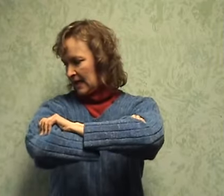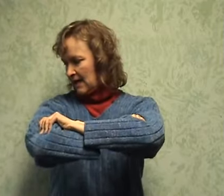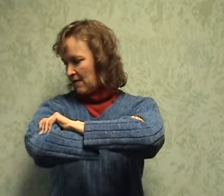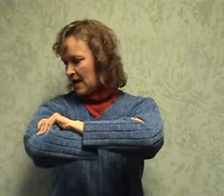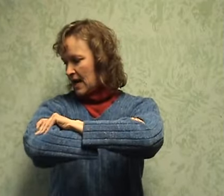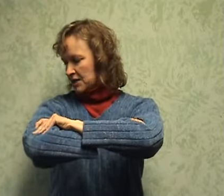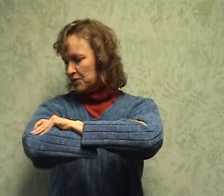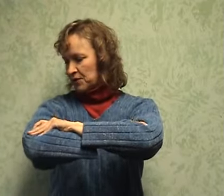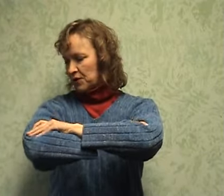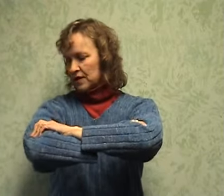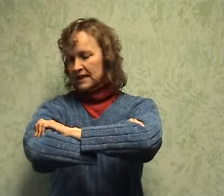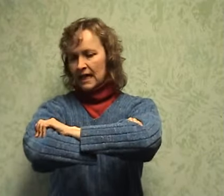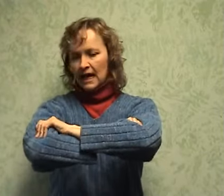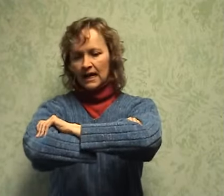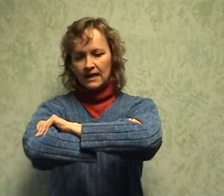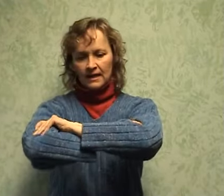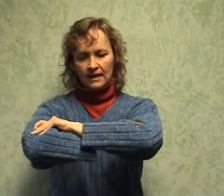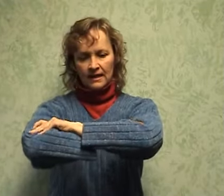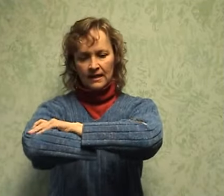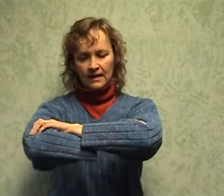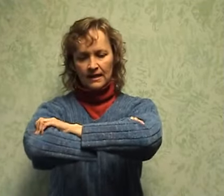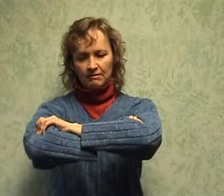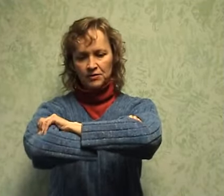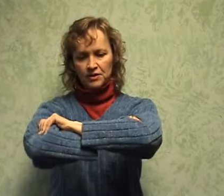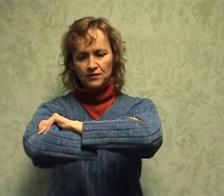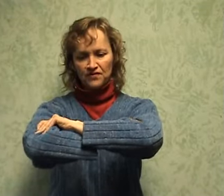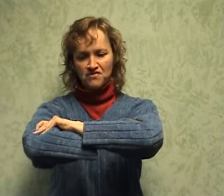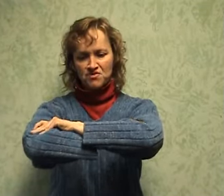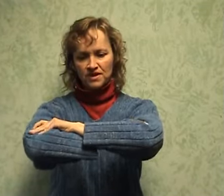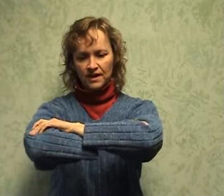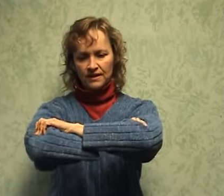And then the next one you're going to take, we'll do this for a few more seconds.